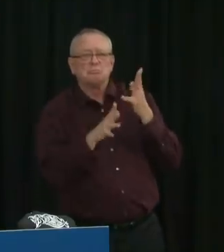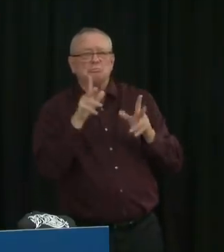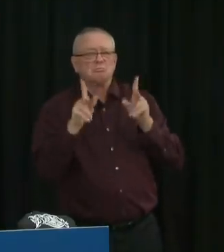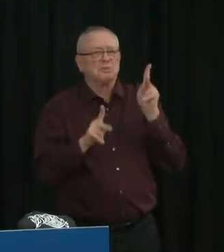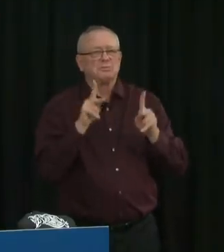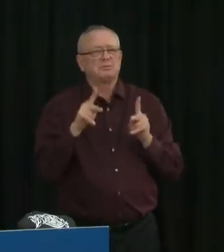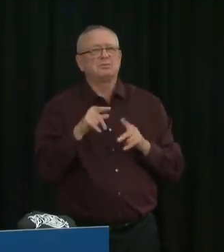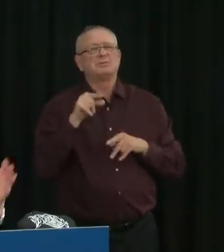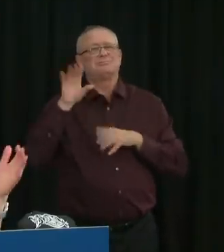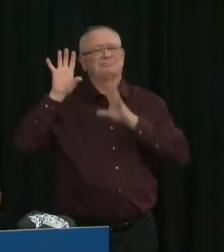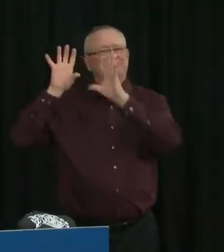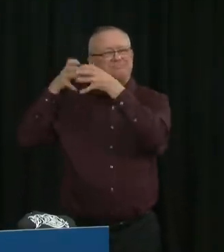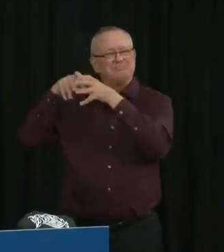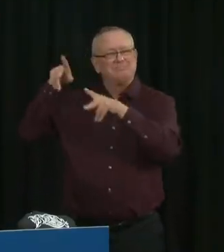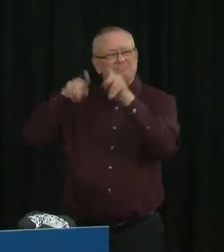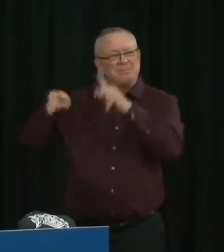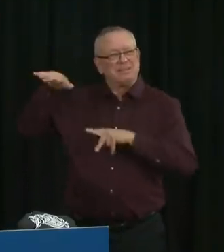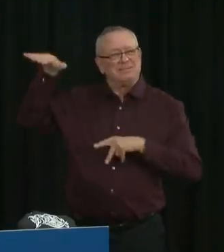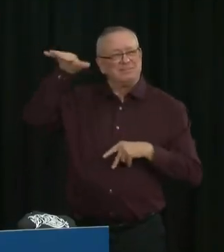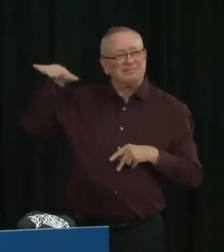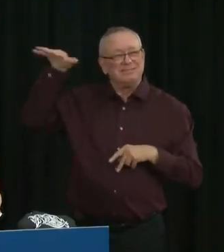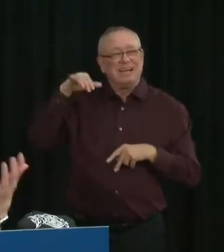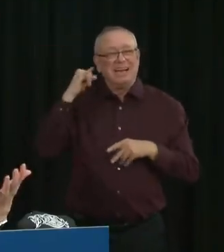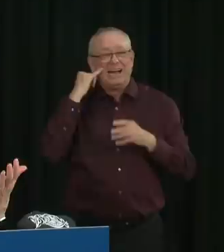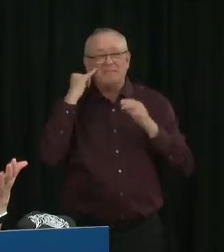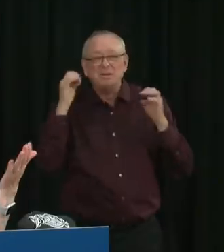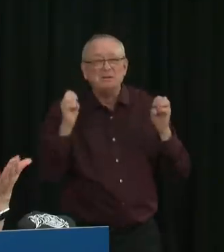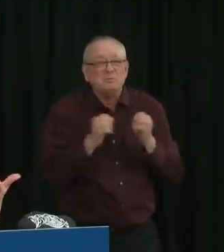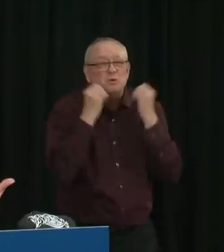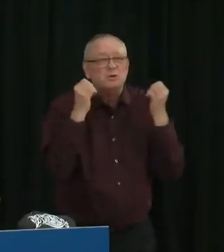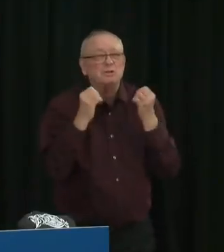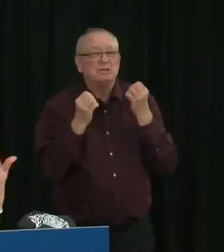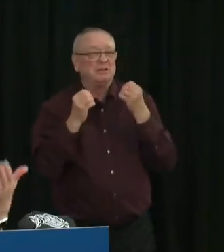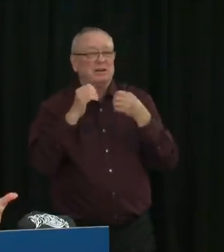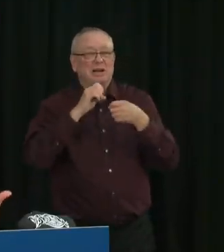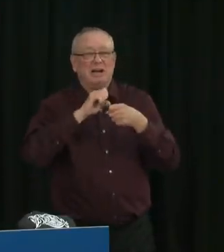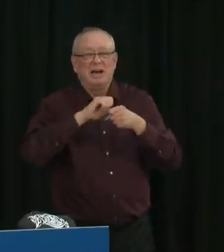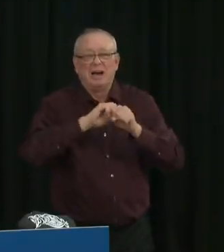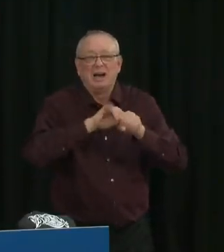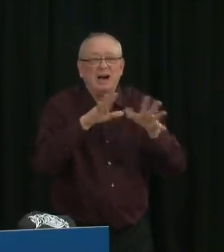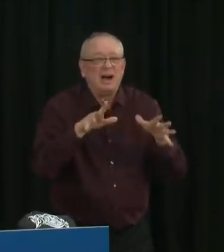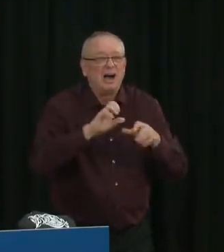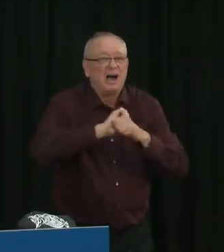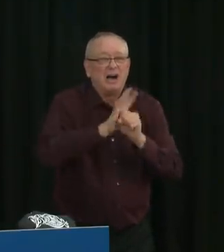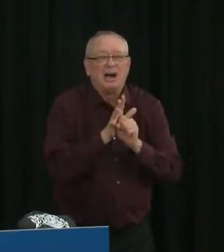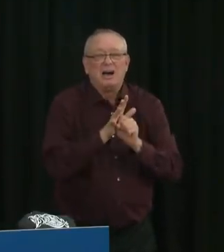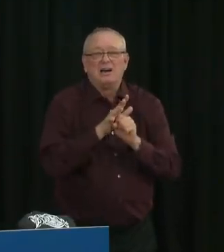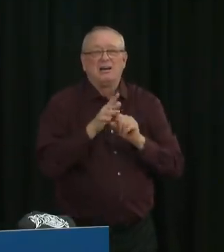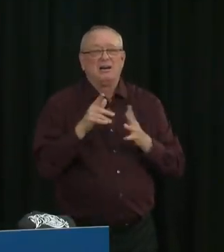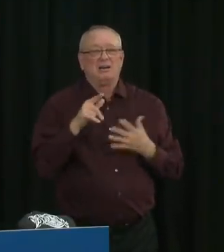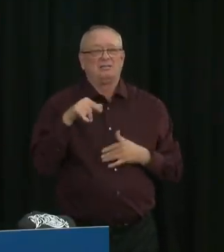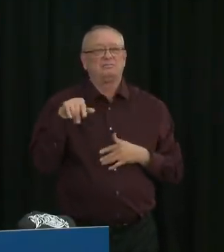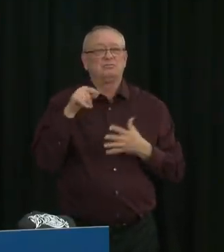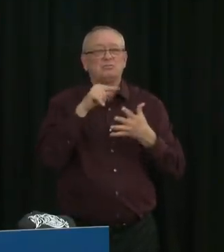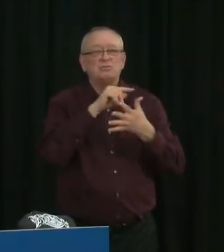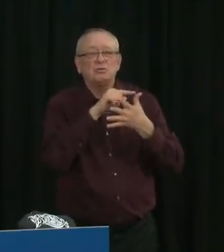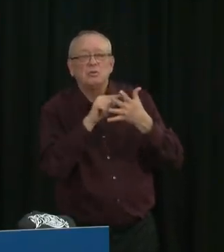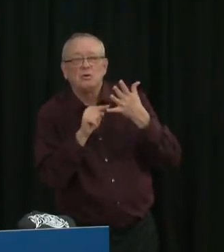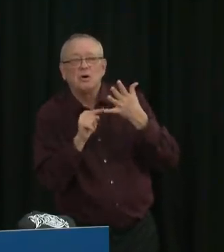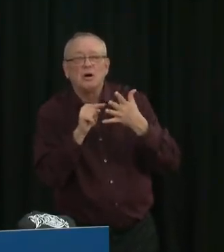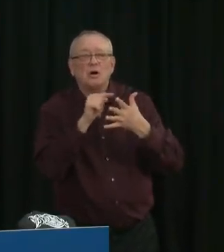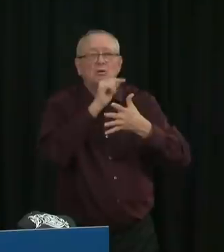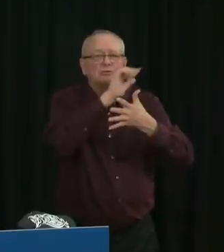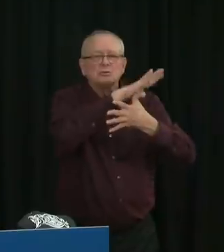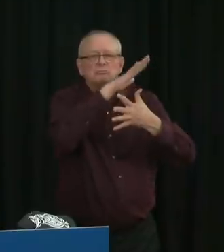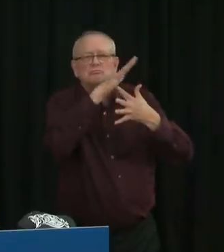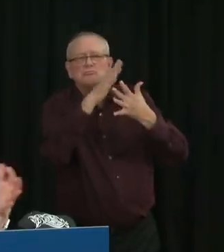officials who works through when there is a situation to determine if that individual qualifies based on that criteria. So again, I don't